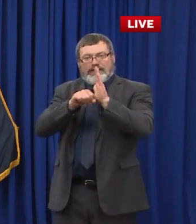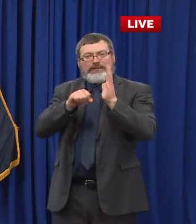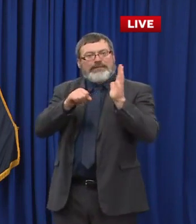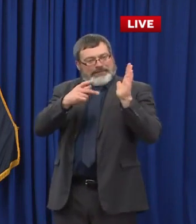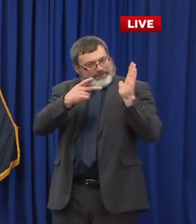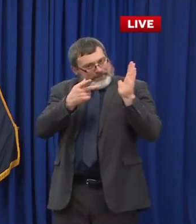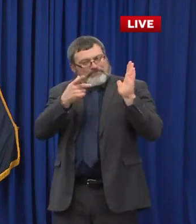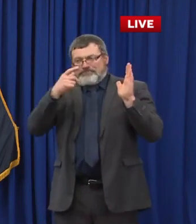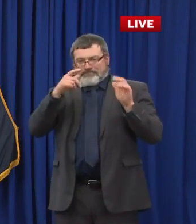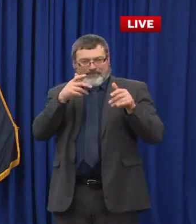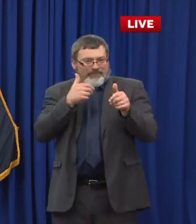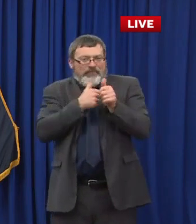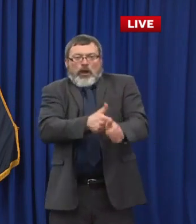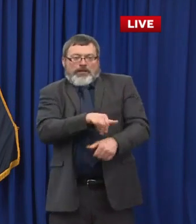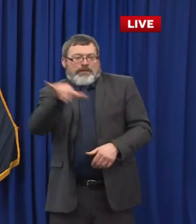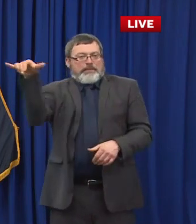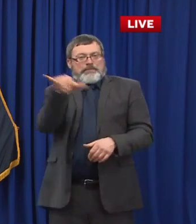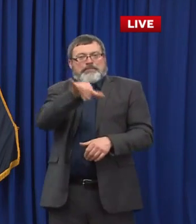this entire state.